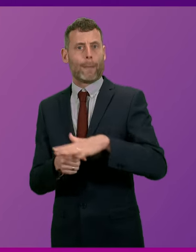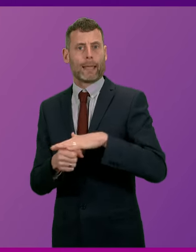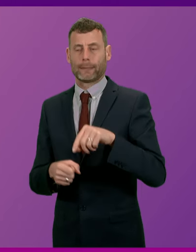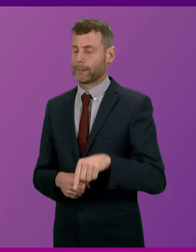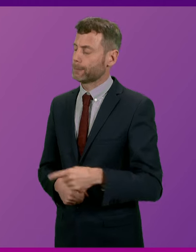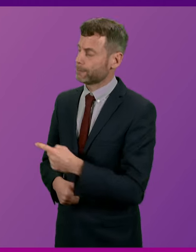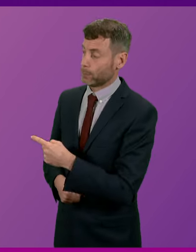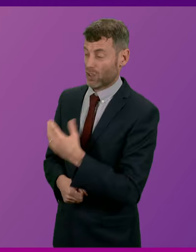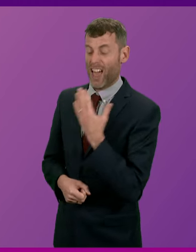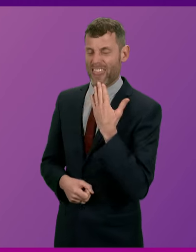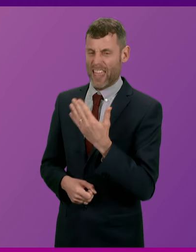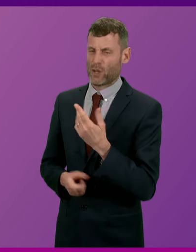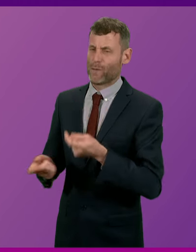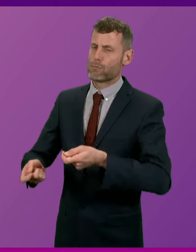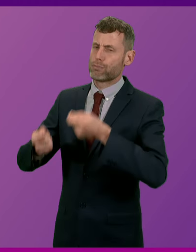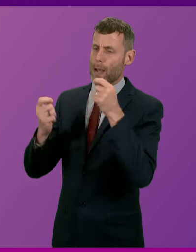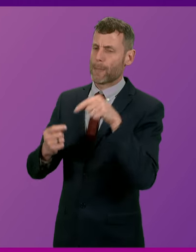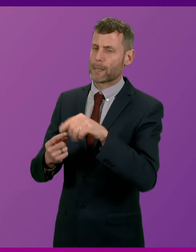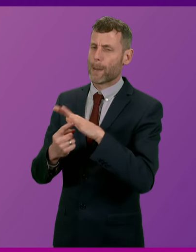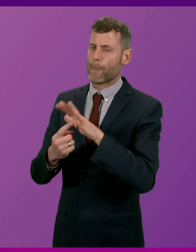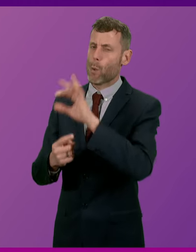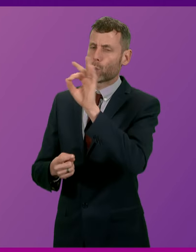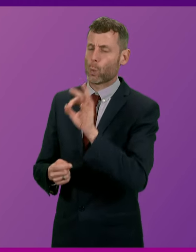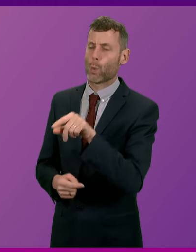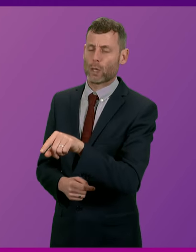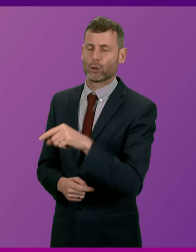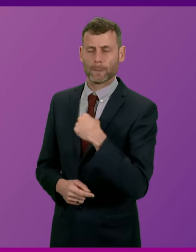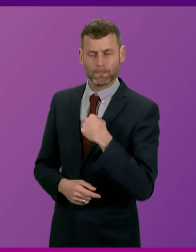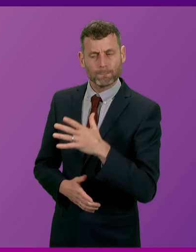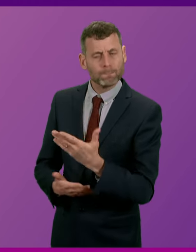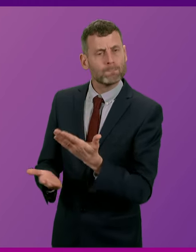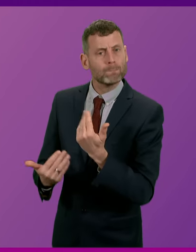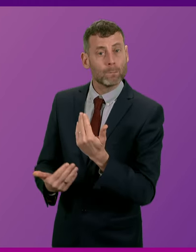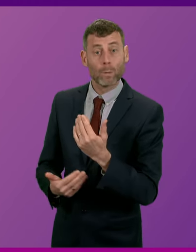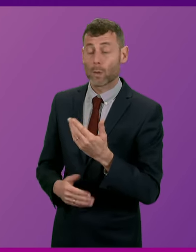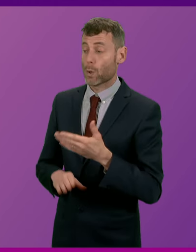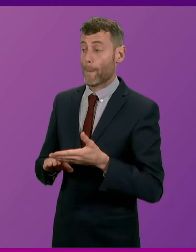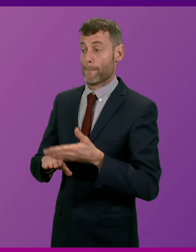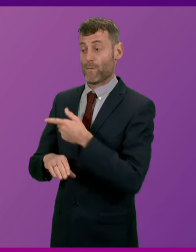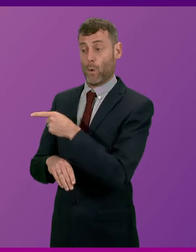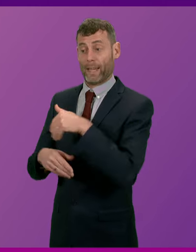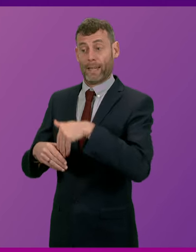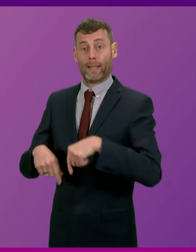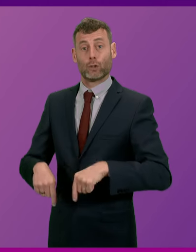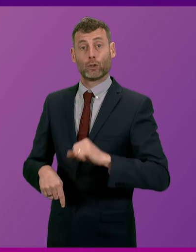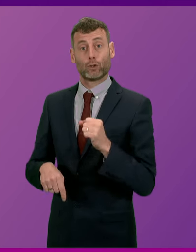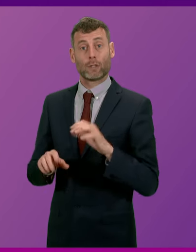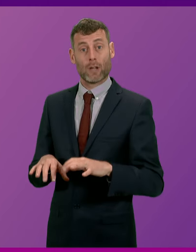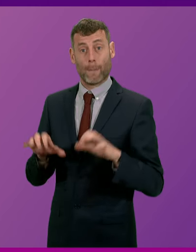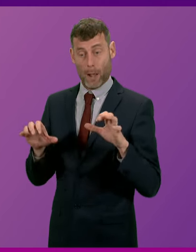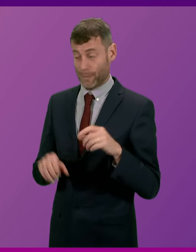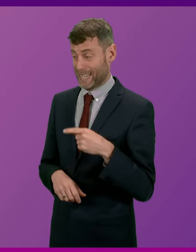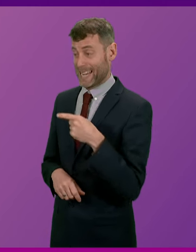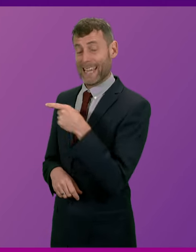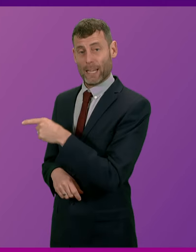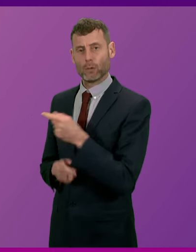raising an exceptionally important question and also of course at the time before he was a member of the Scottish Parliament he was raising these issues as